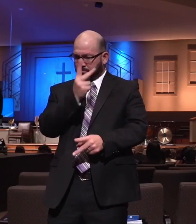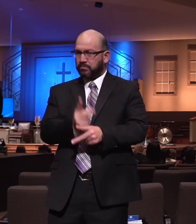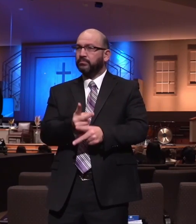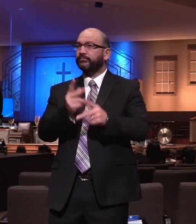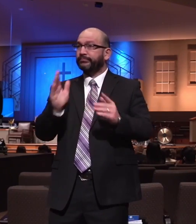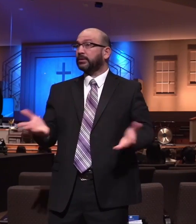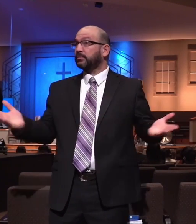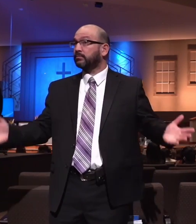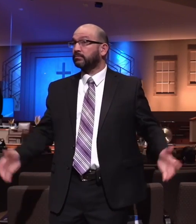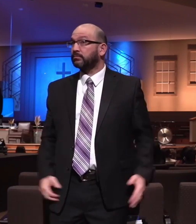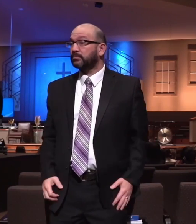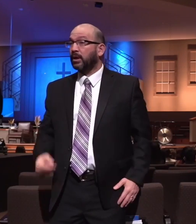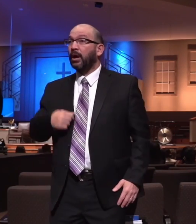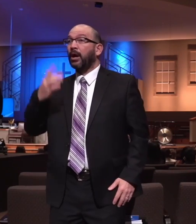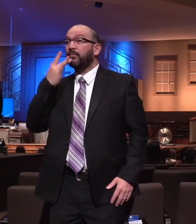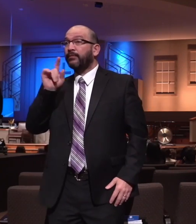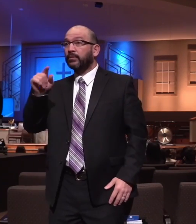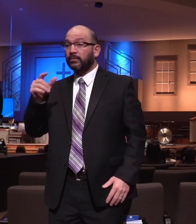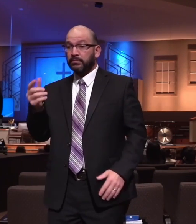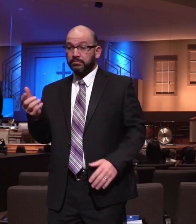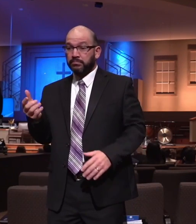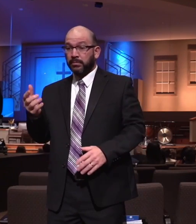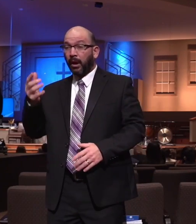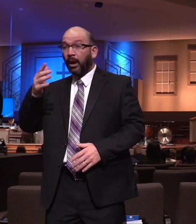I'd rather that you grieve my dying than grieve my living.